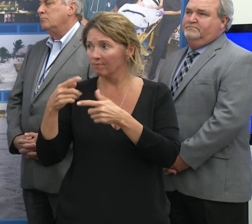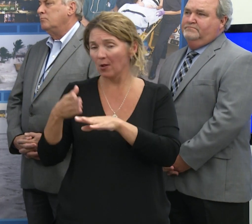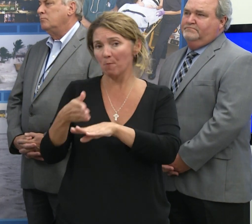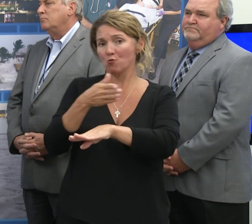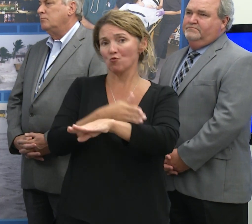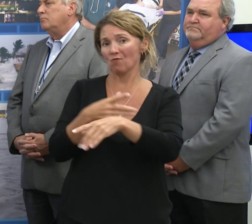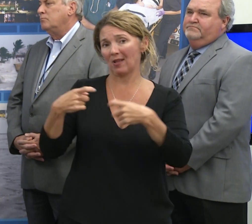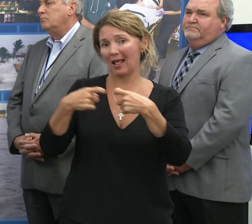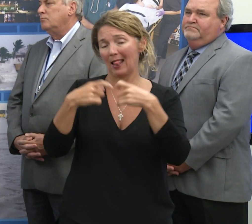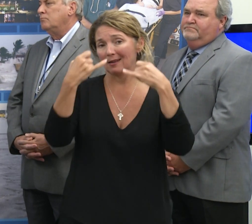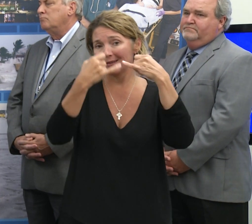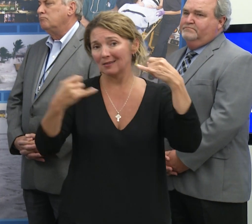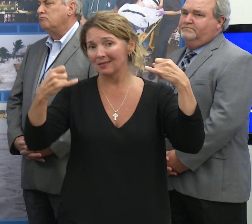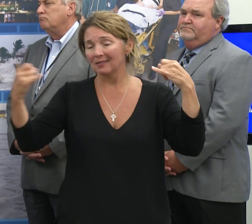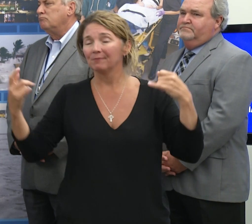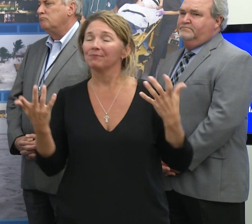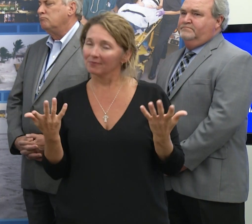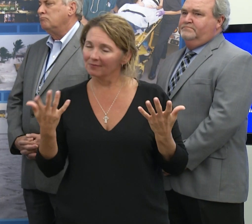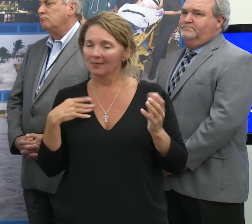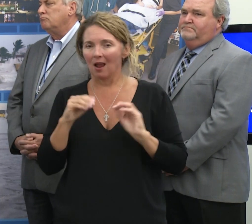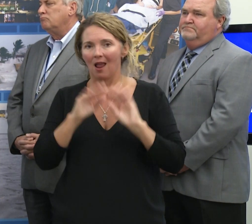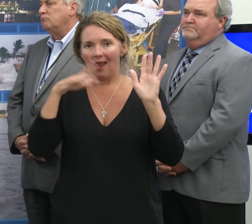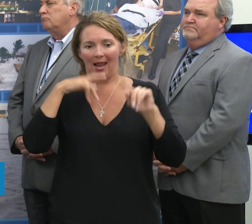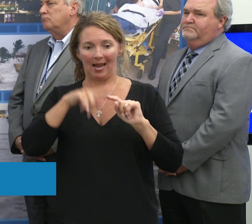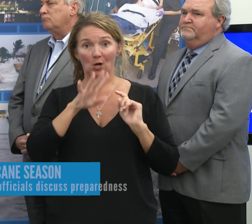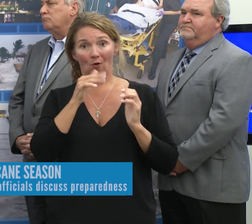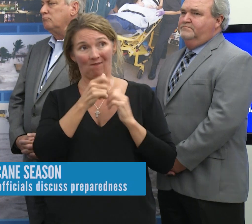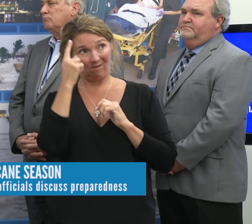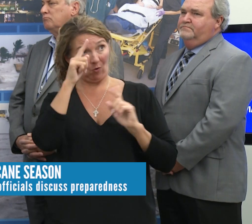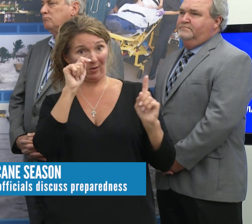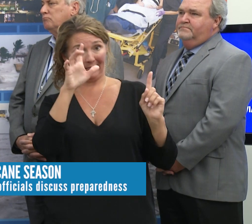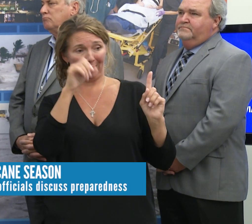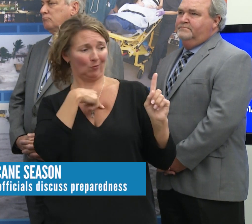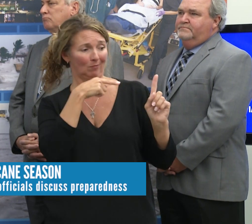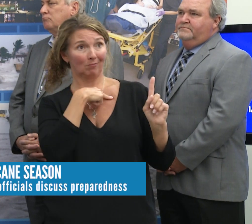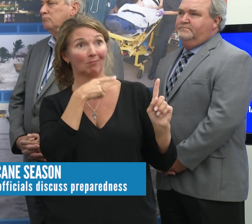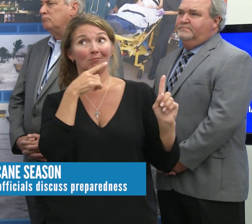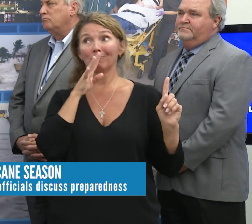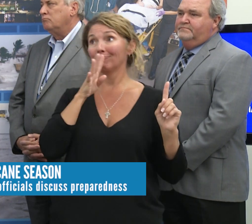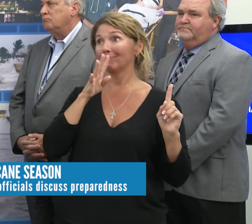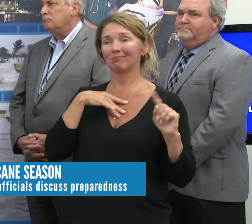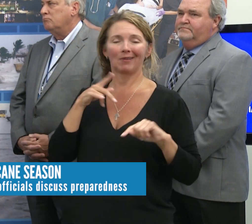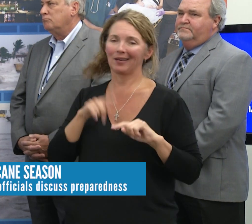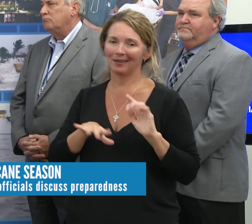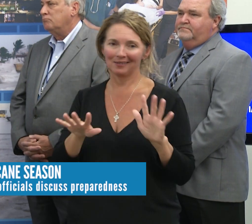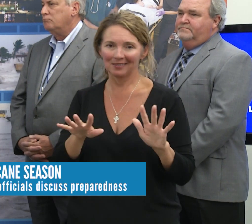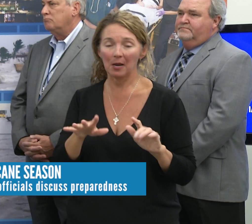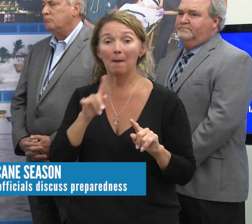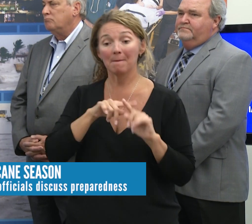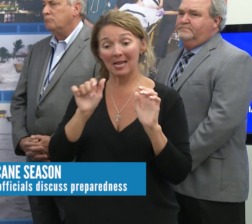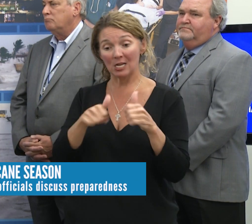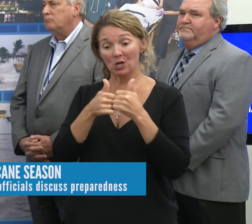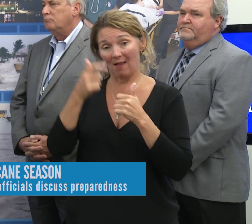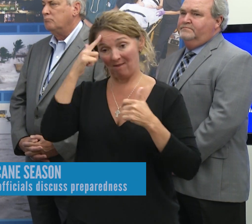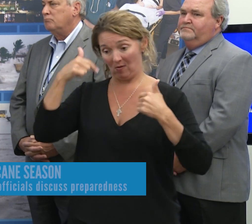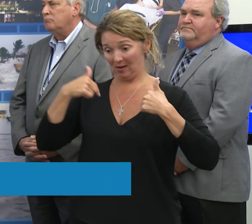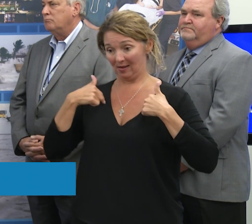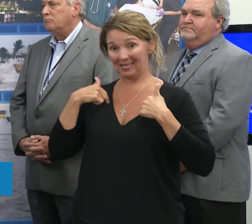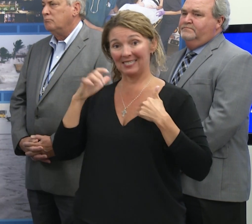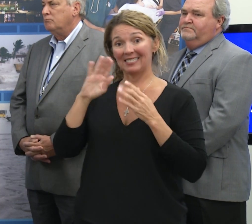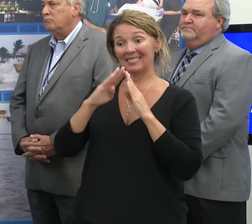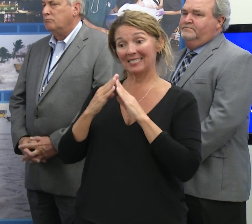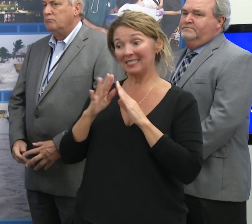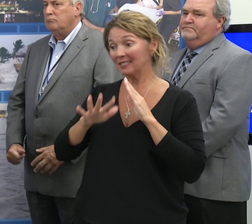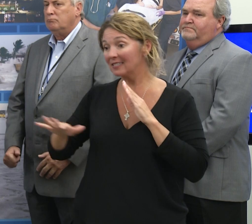Yeah, the issue for us with electricity, and obviously, I can't speak for TECO. The challenge for the city in terms of electricity